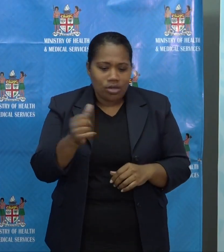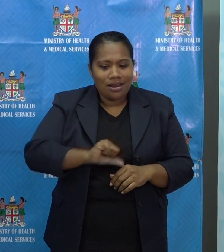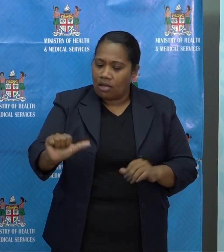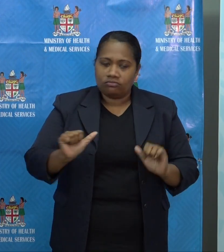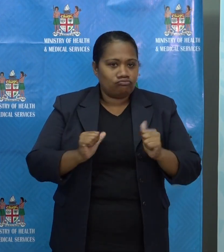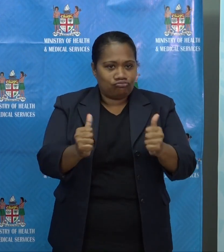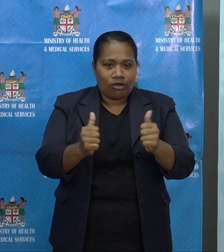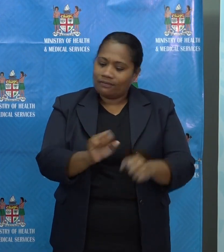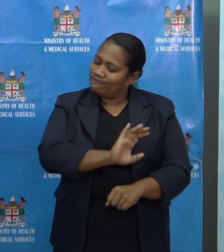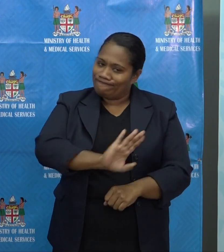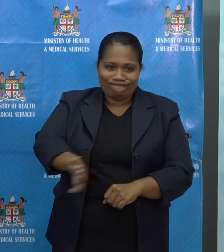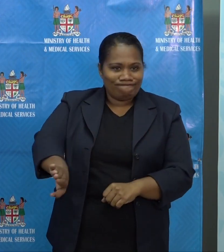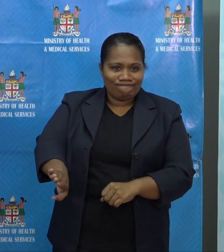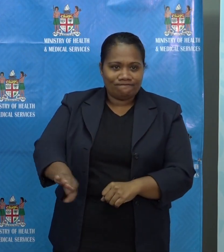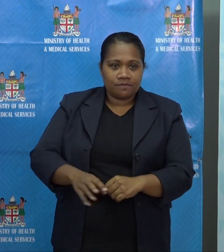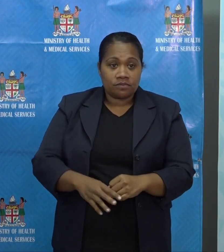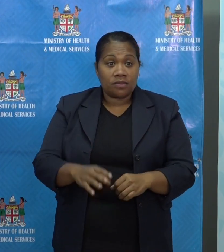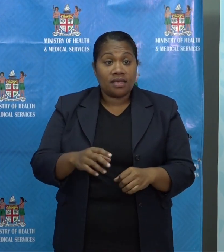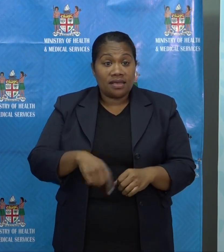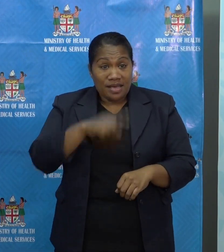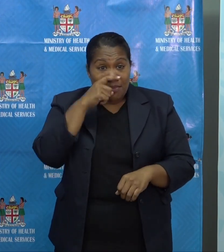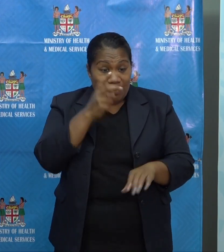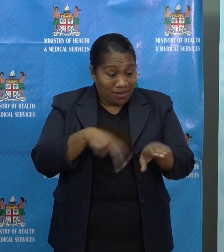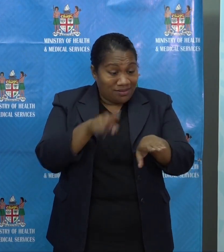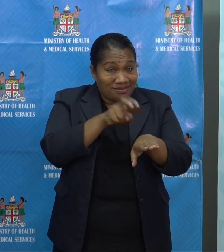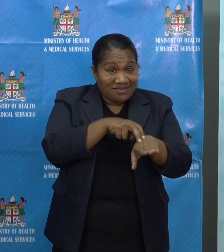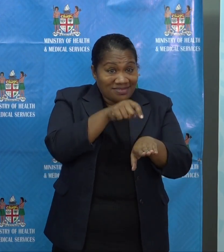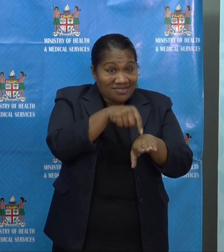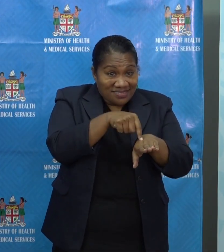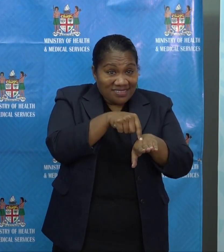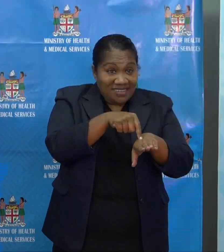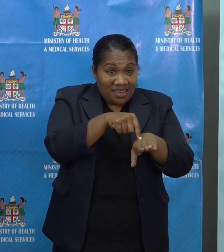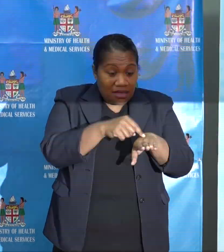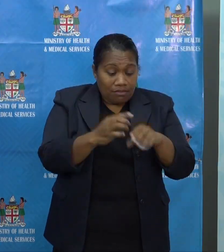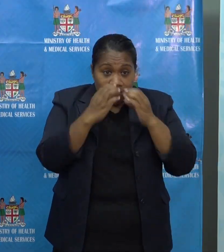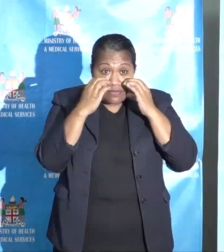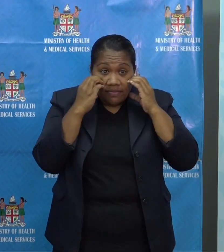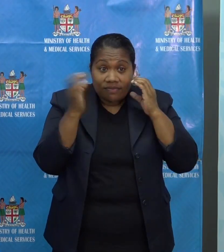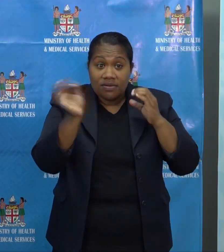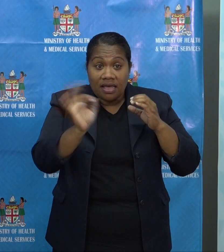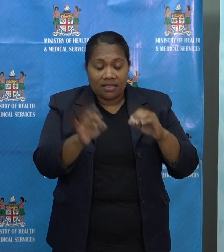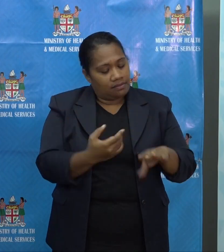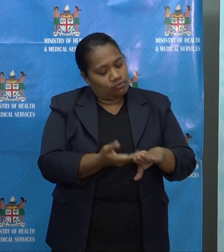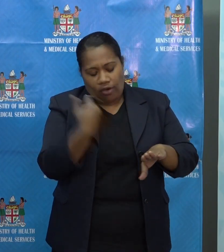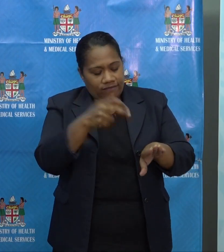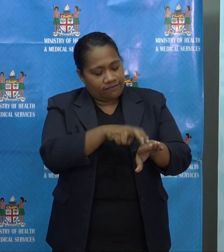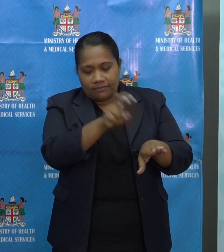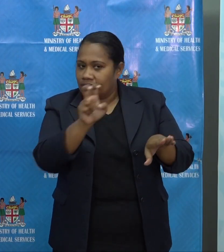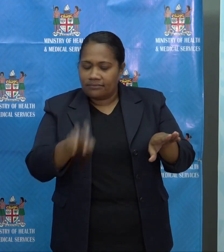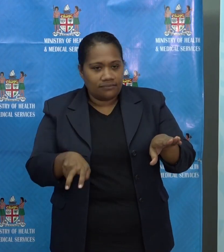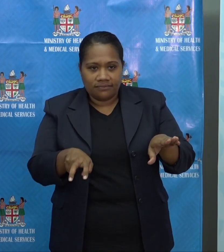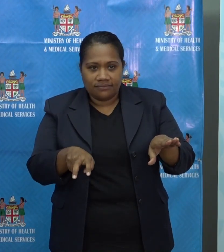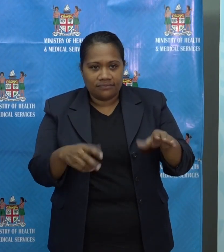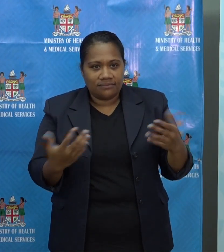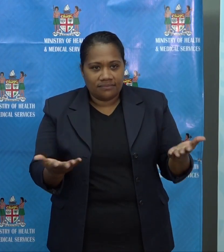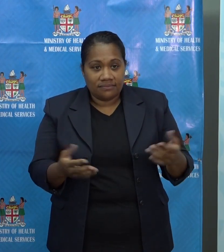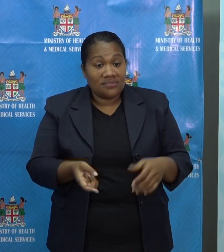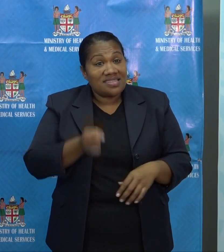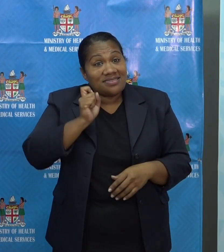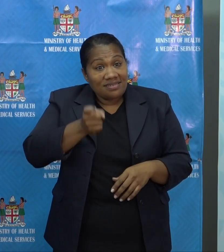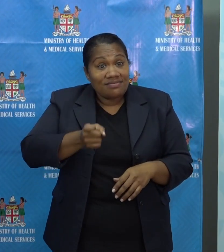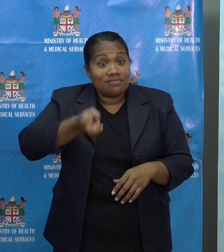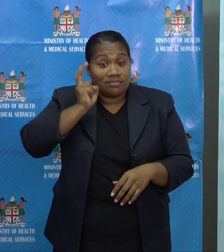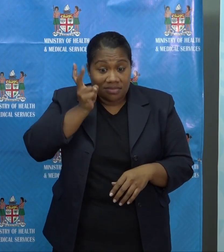Passengers who are not wearing masks will be removed from public transport vehicles. And if the abuse is repeated,